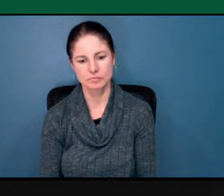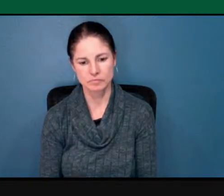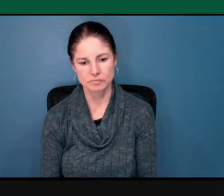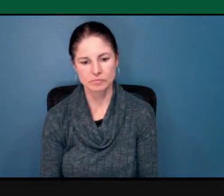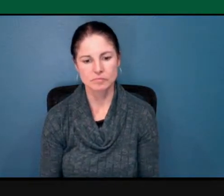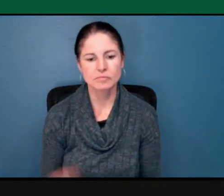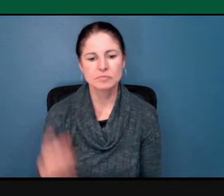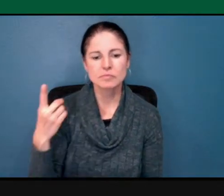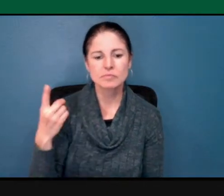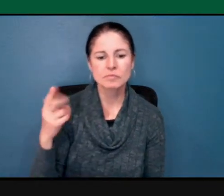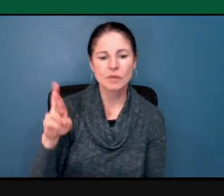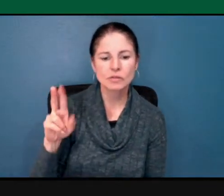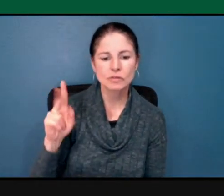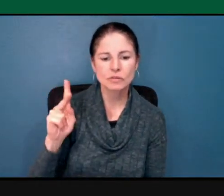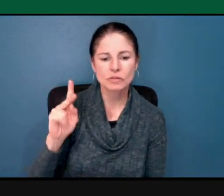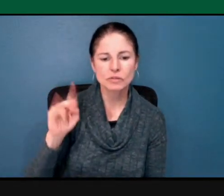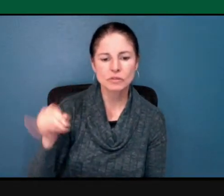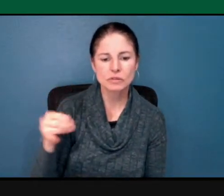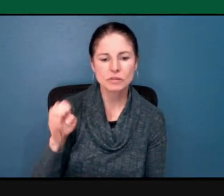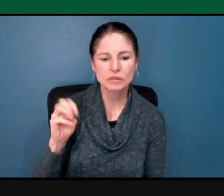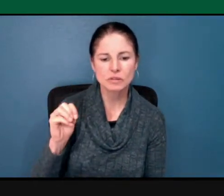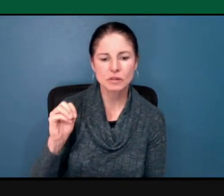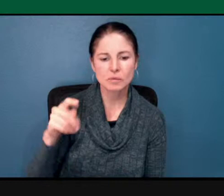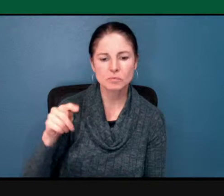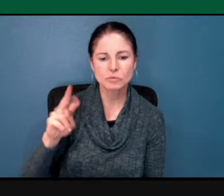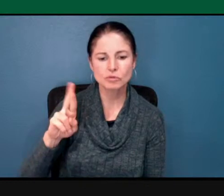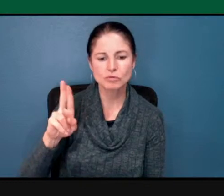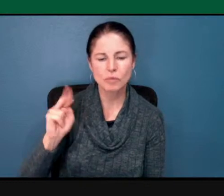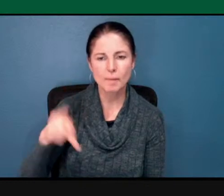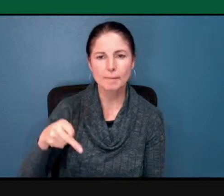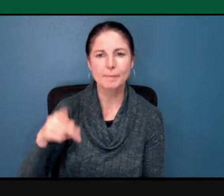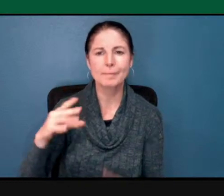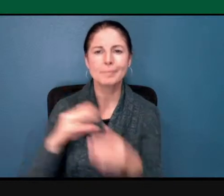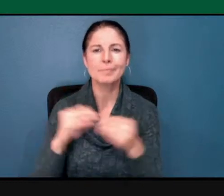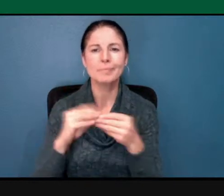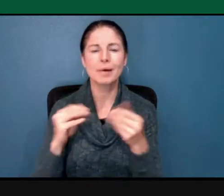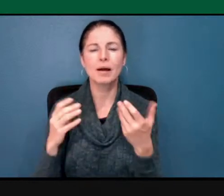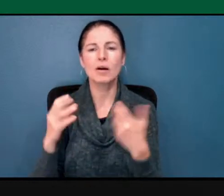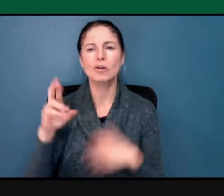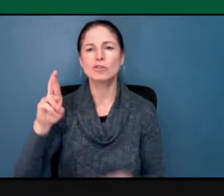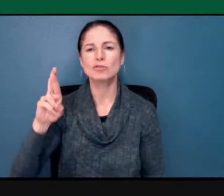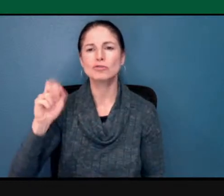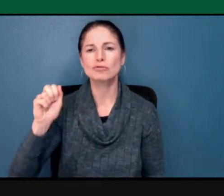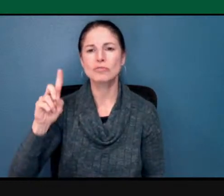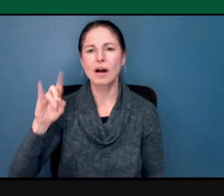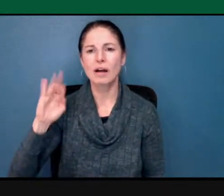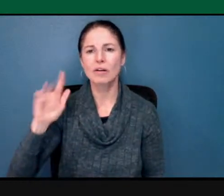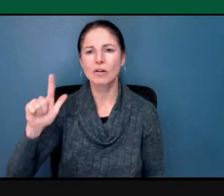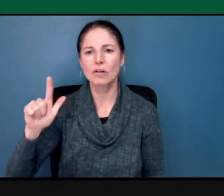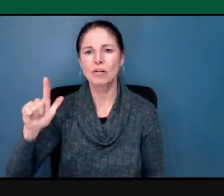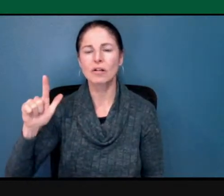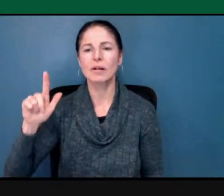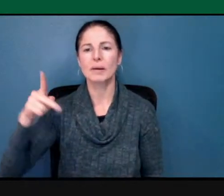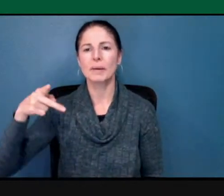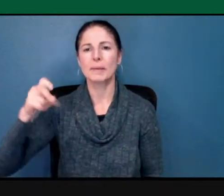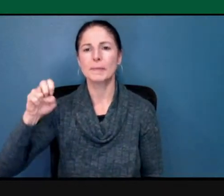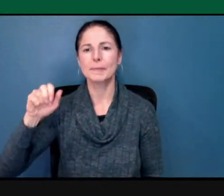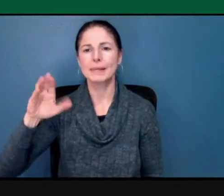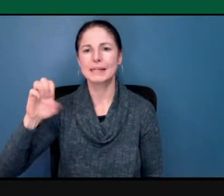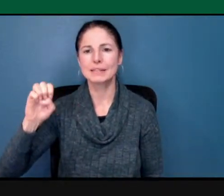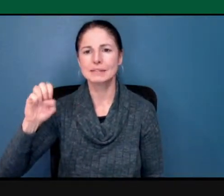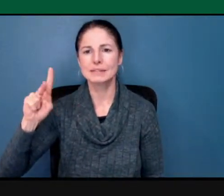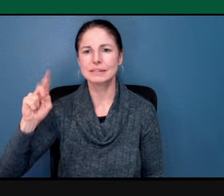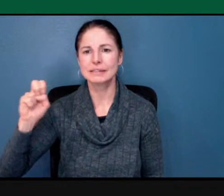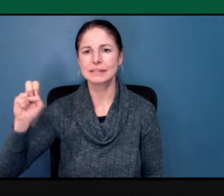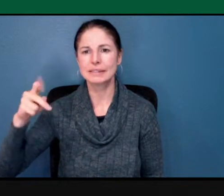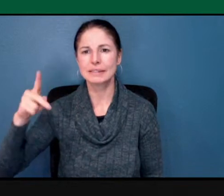peacemaking. If you could help us a bit more on something a bit more concrete, right? Let's say this is something we want to do